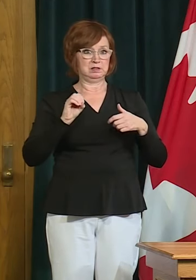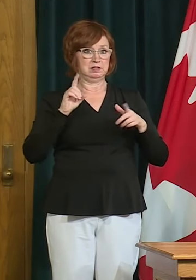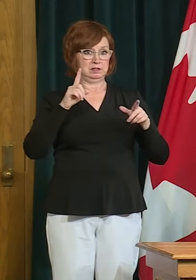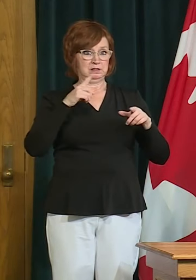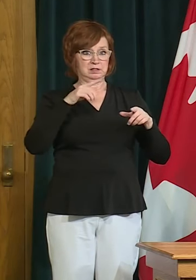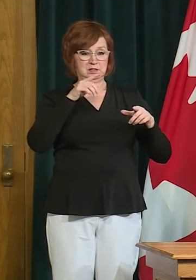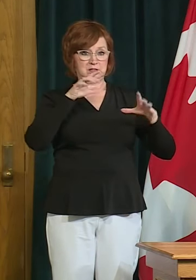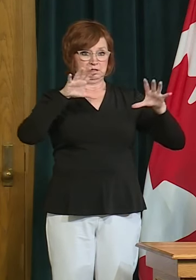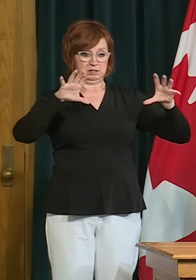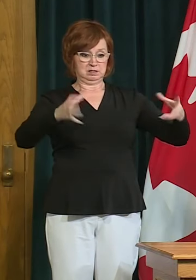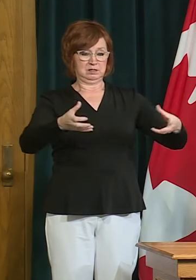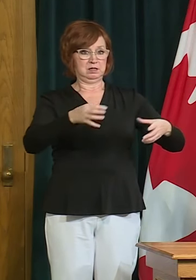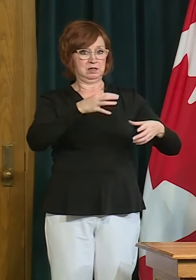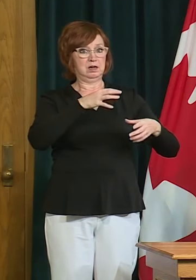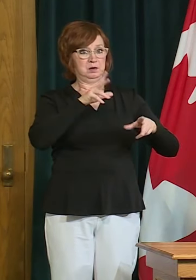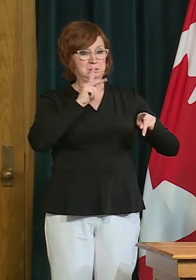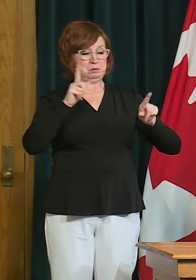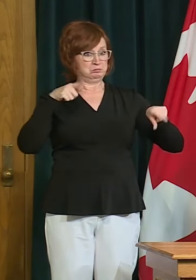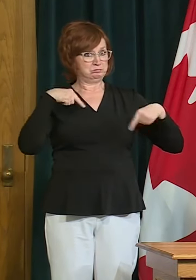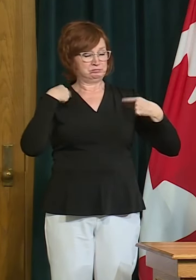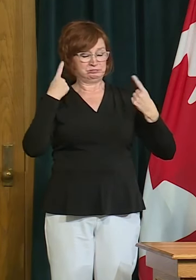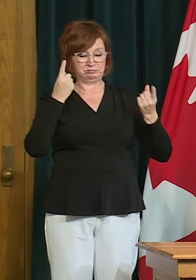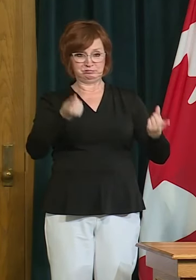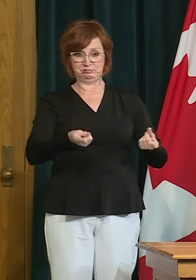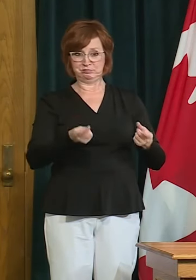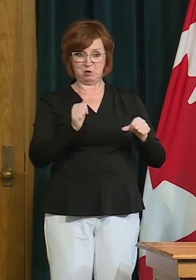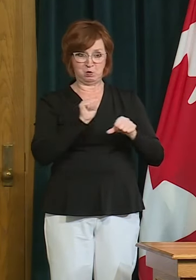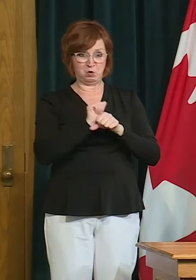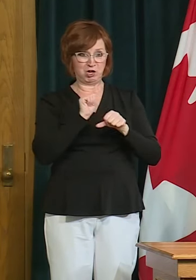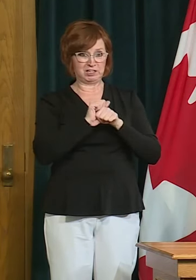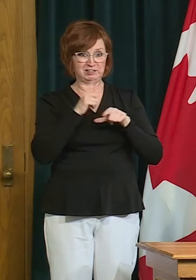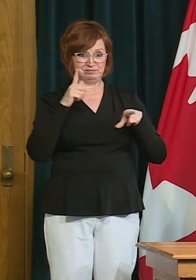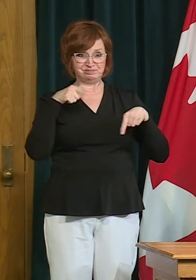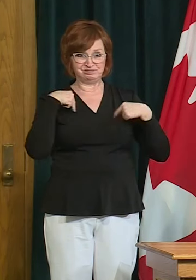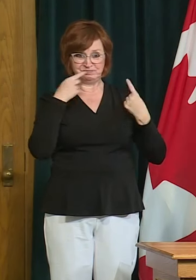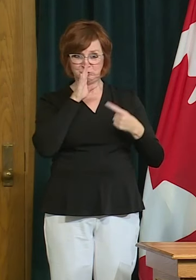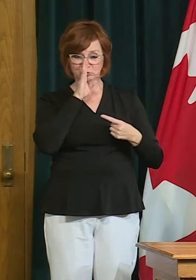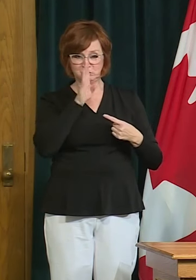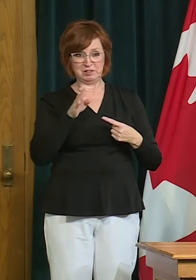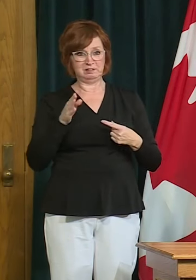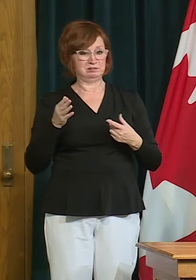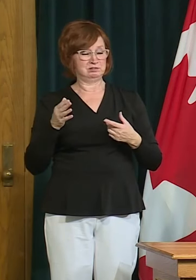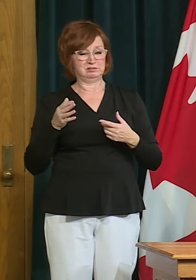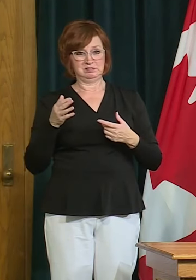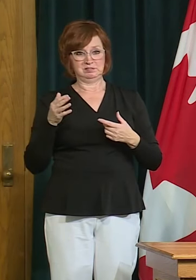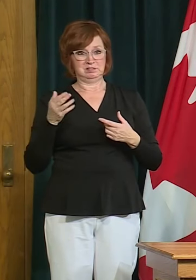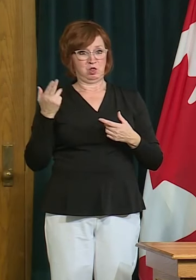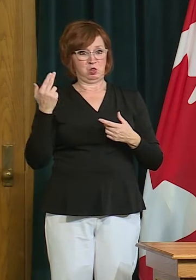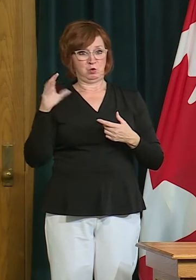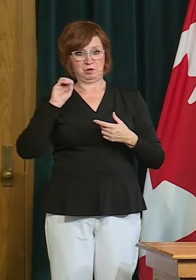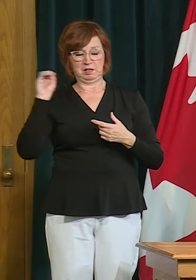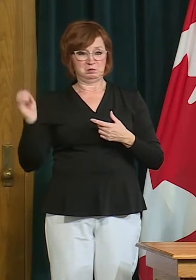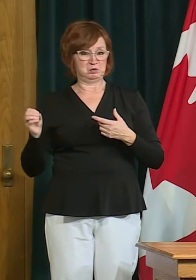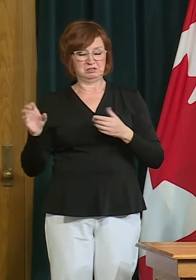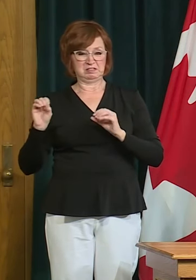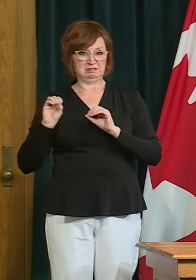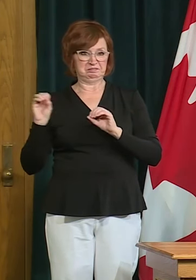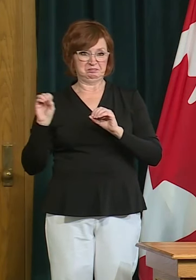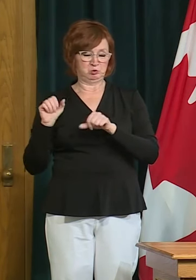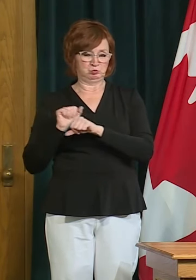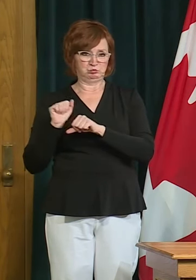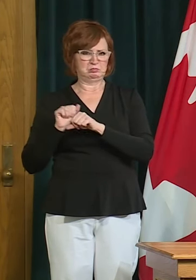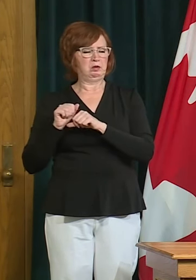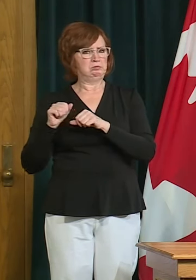that are working in this province have continued to work throughout this this time and we have been able to control the spread of this virus now many of them yes have been